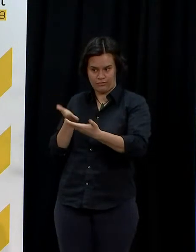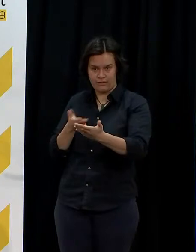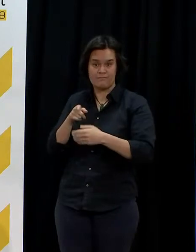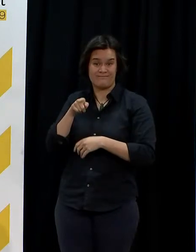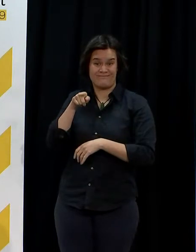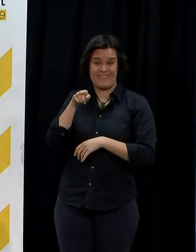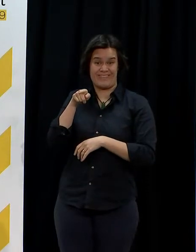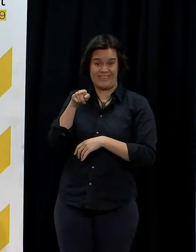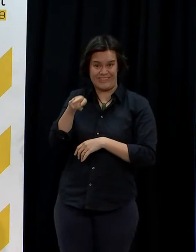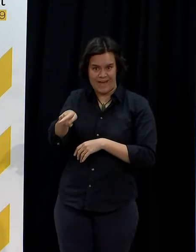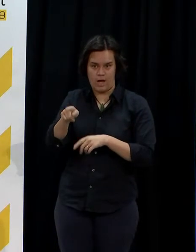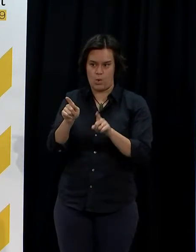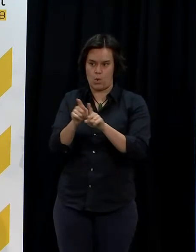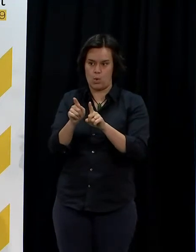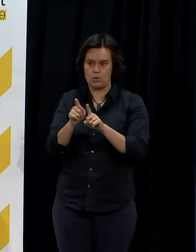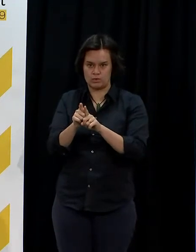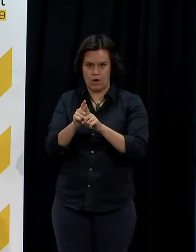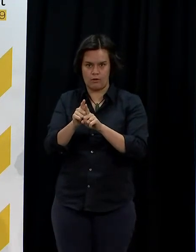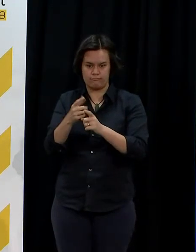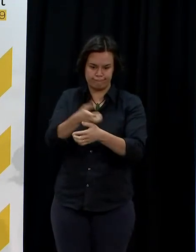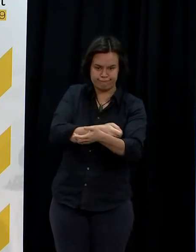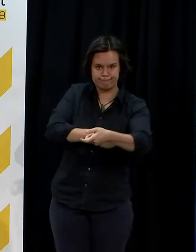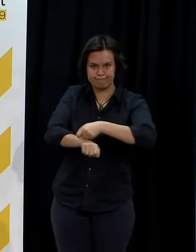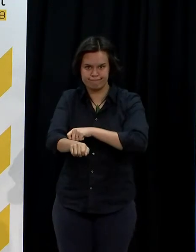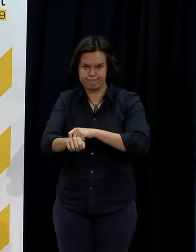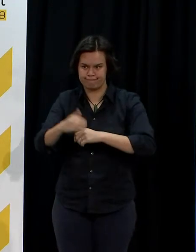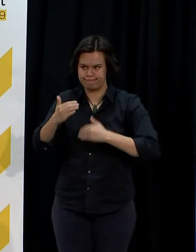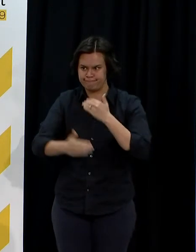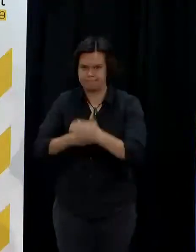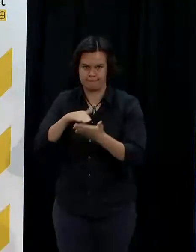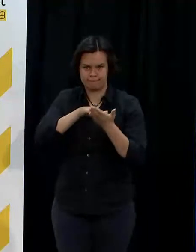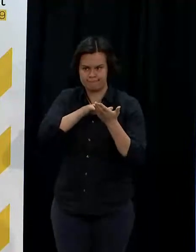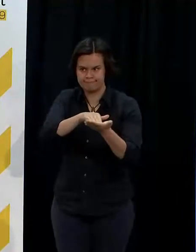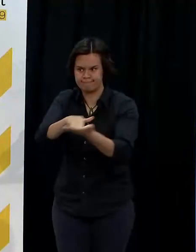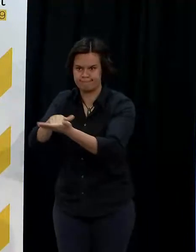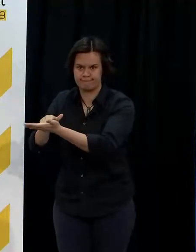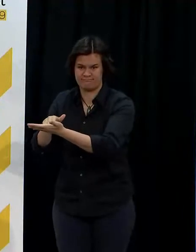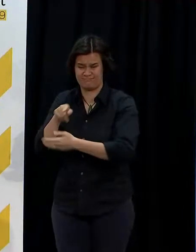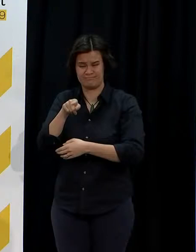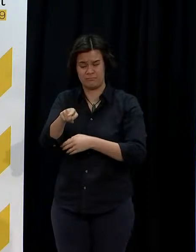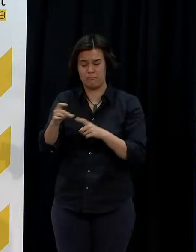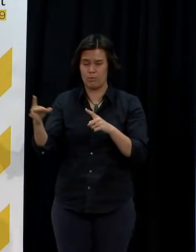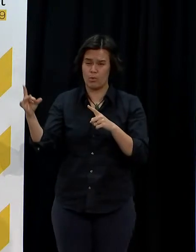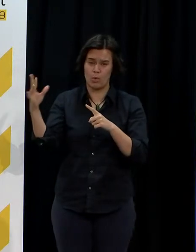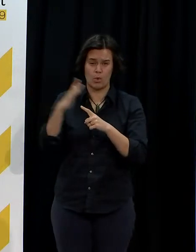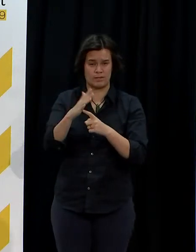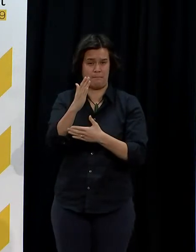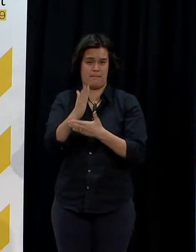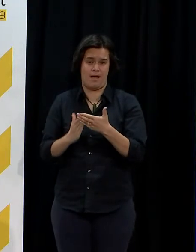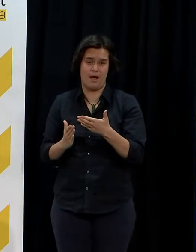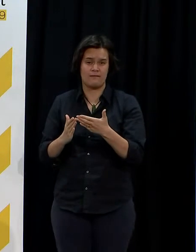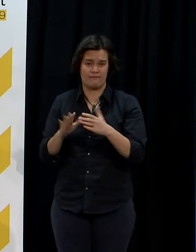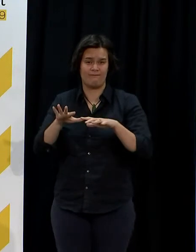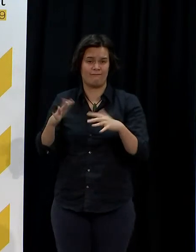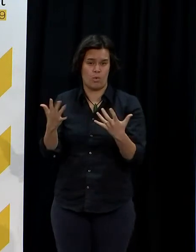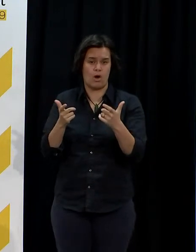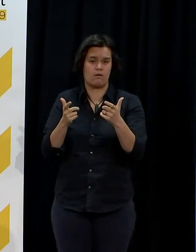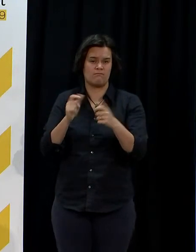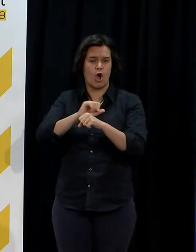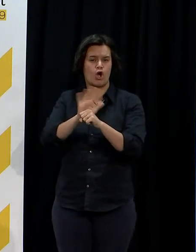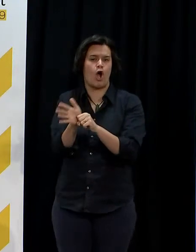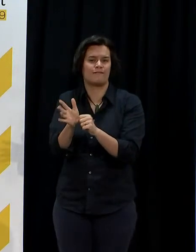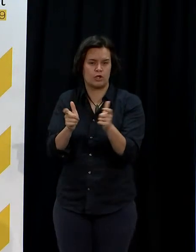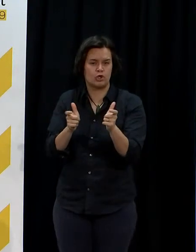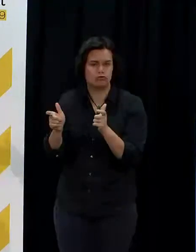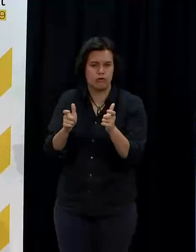changing needs of Māori communities. They were a linchpin, providing not only practical support, but a huge amount of comfort for communities.